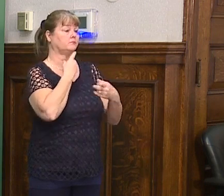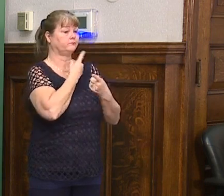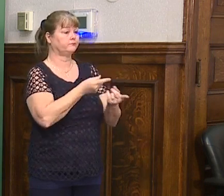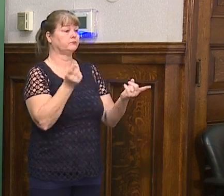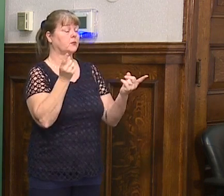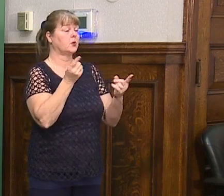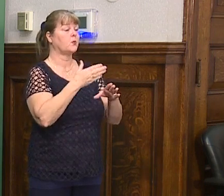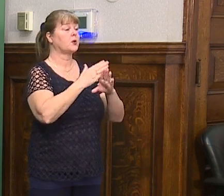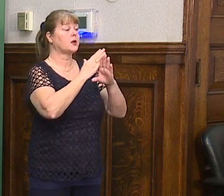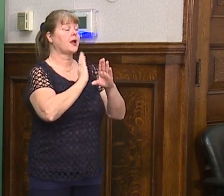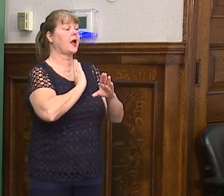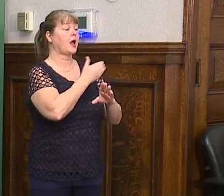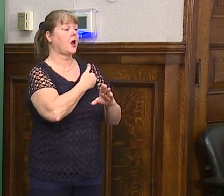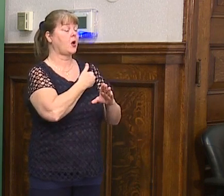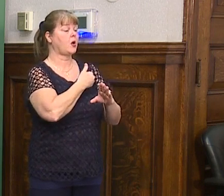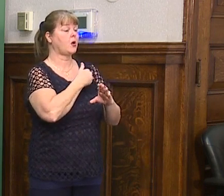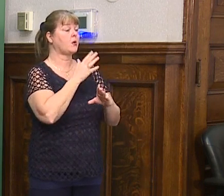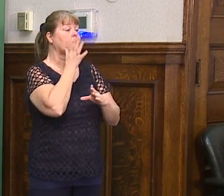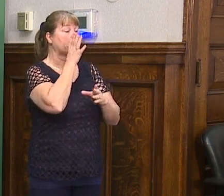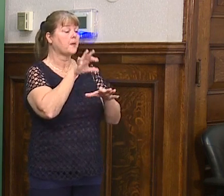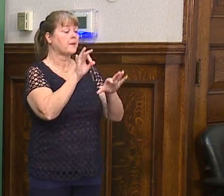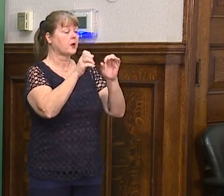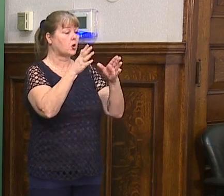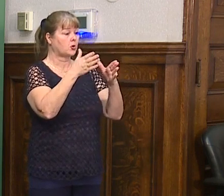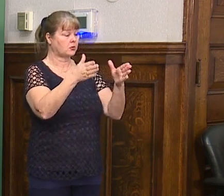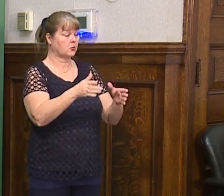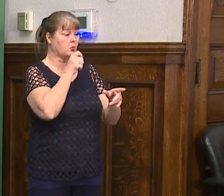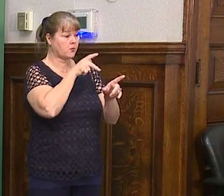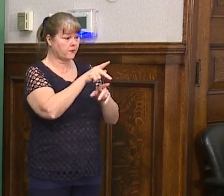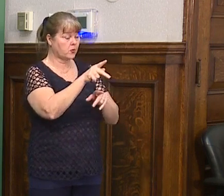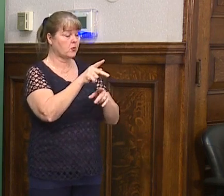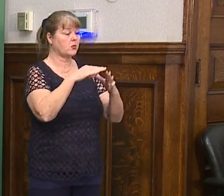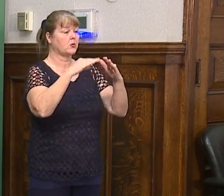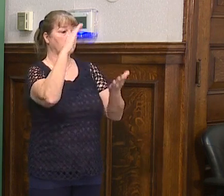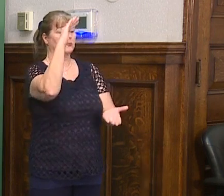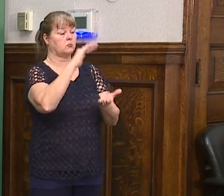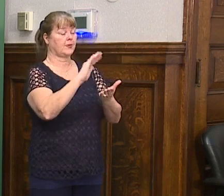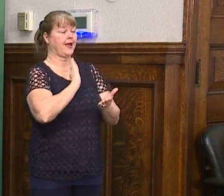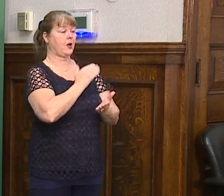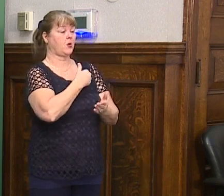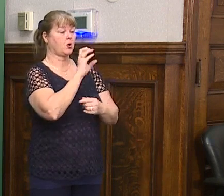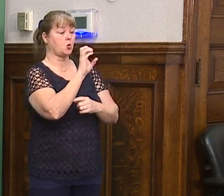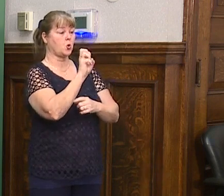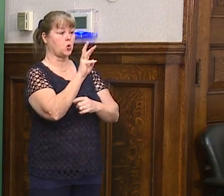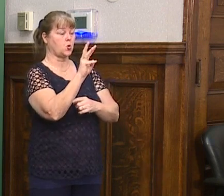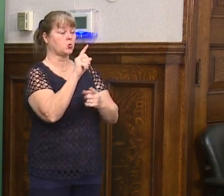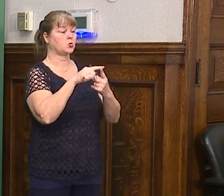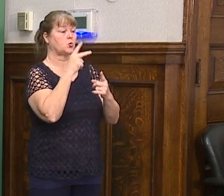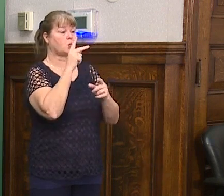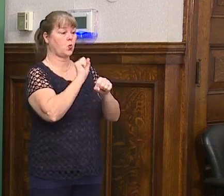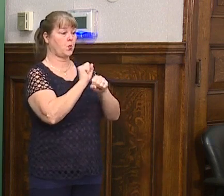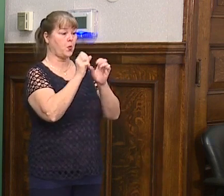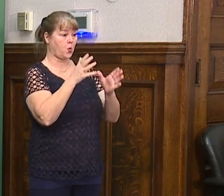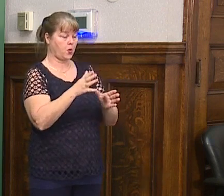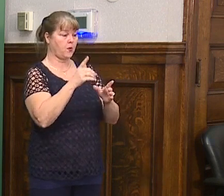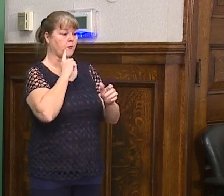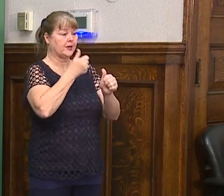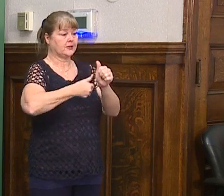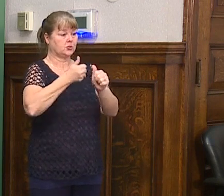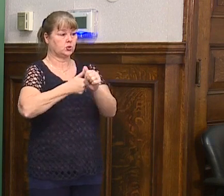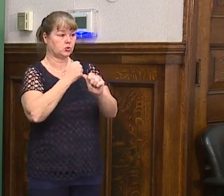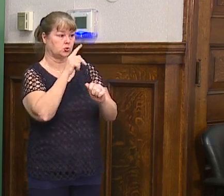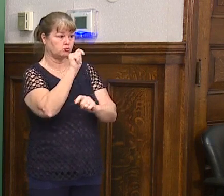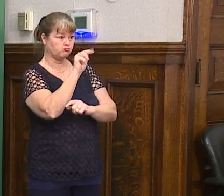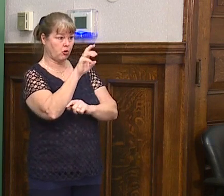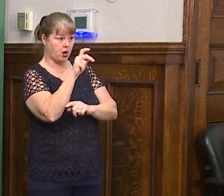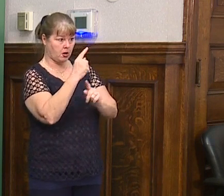protecting our sanitation professionals by reducing our crews to two employees per truck to